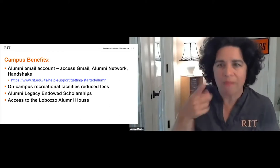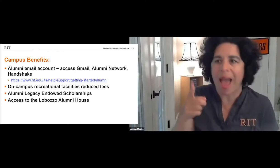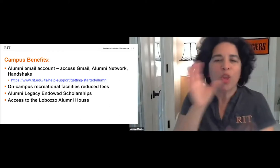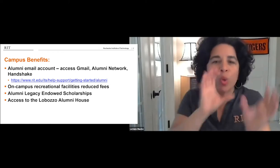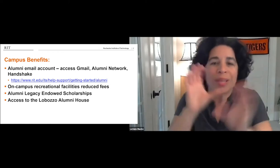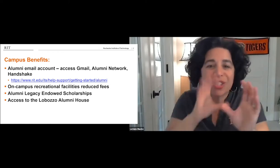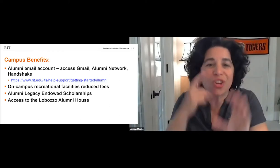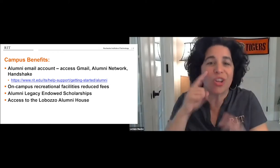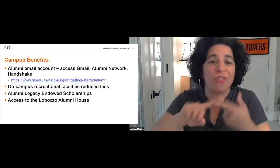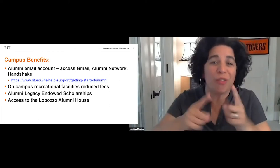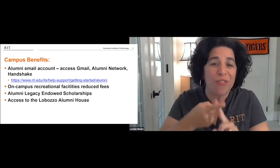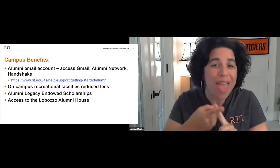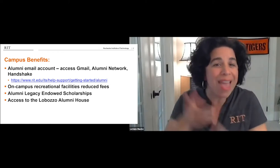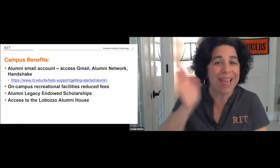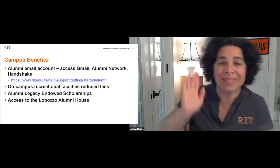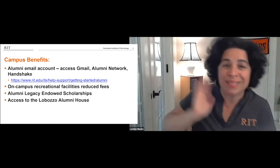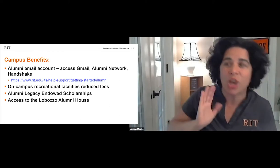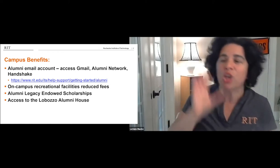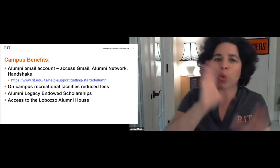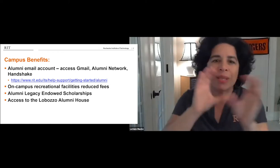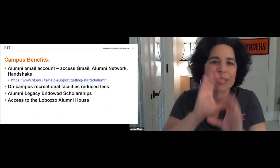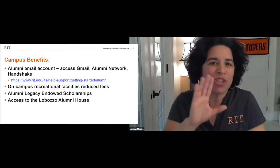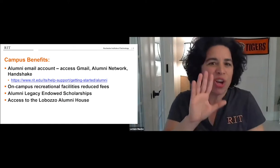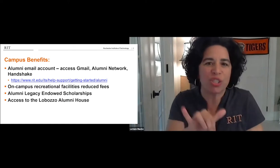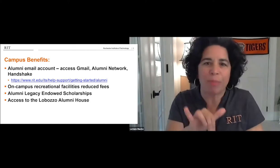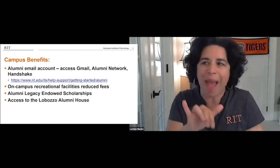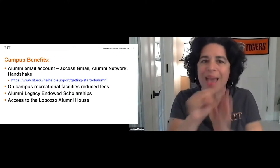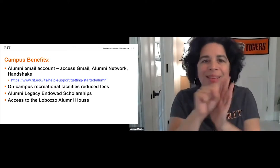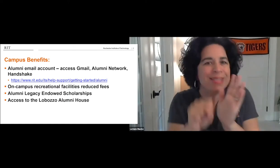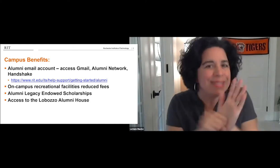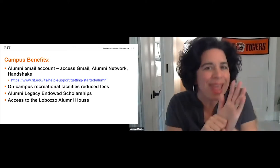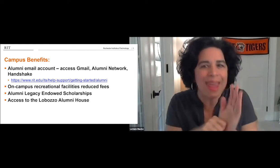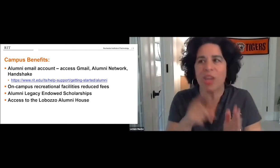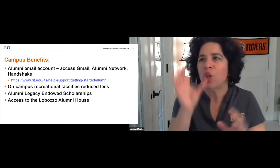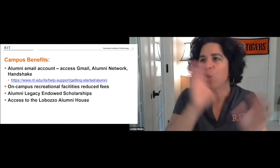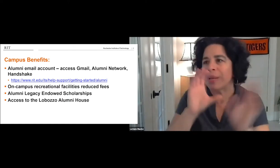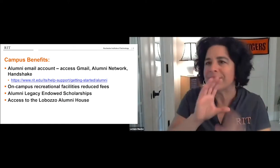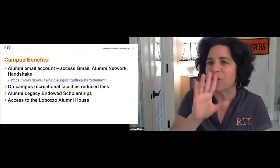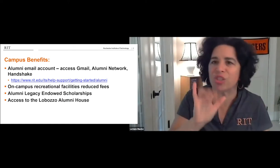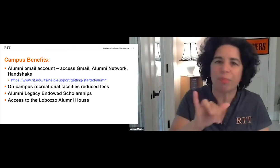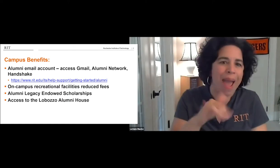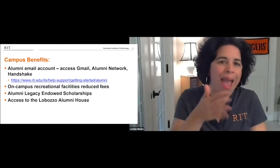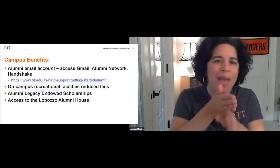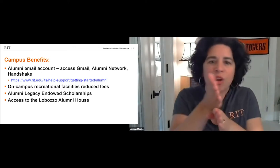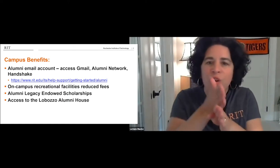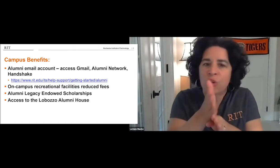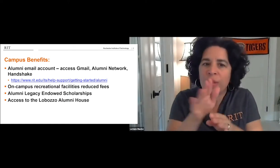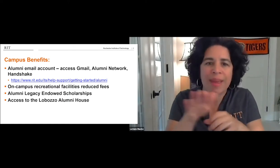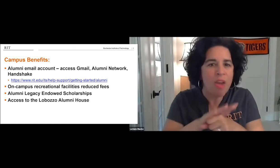input their own profiles. And then you can search for your friends from your college days. You can search by your state and